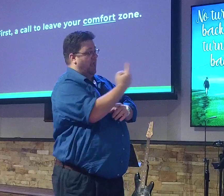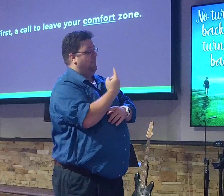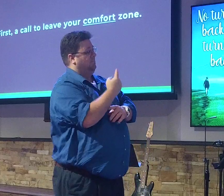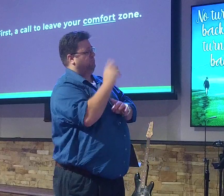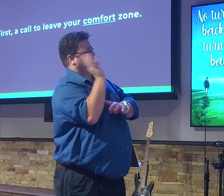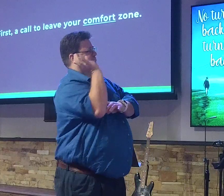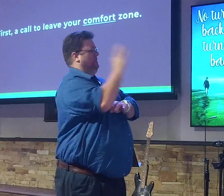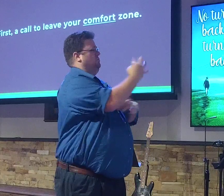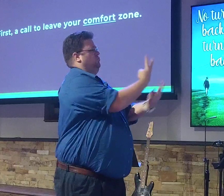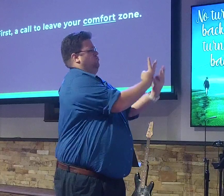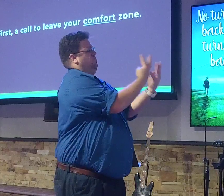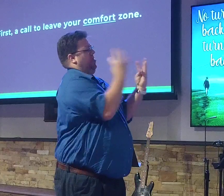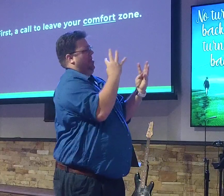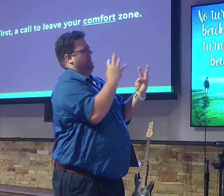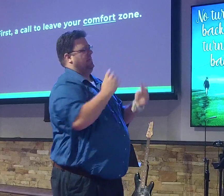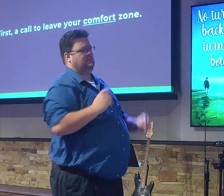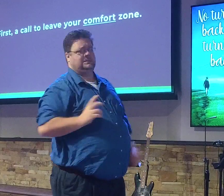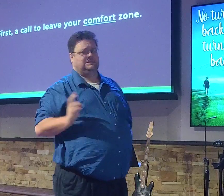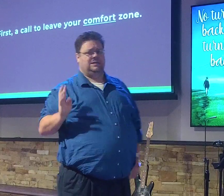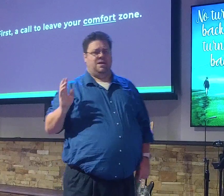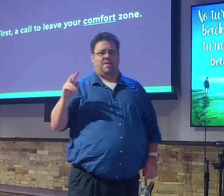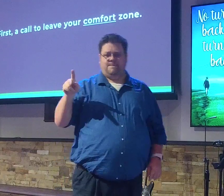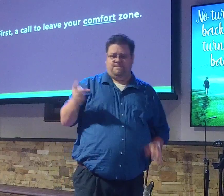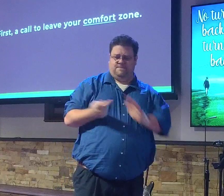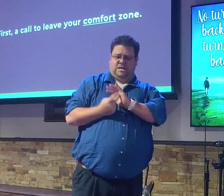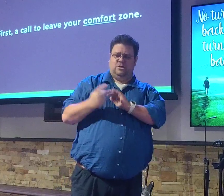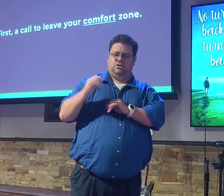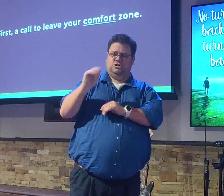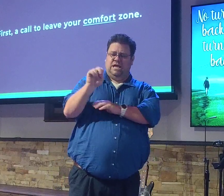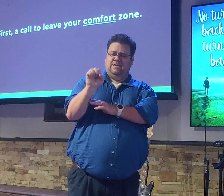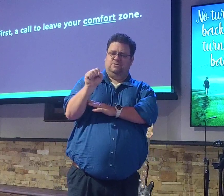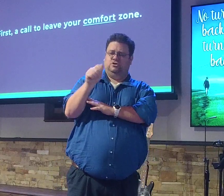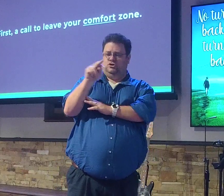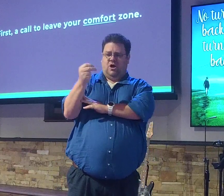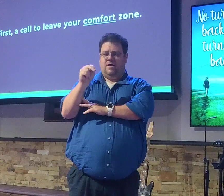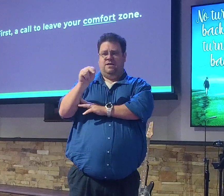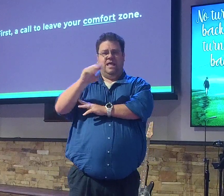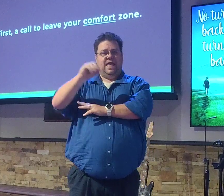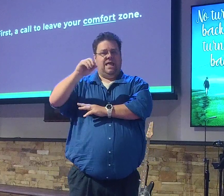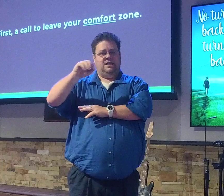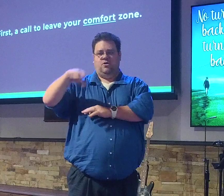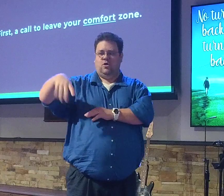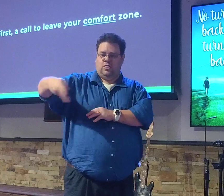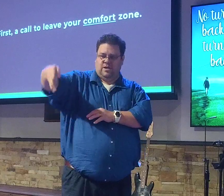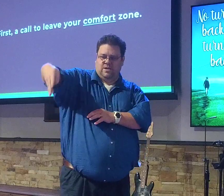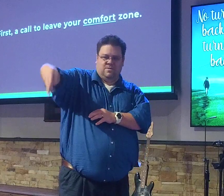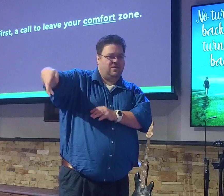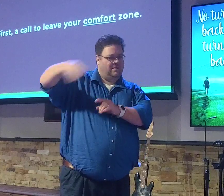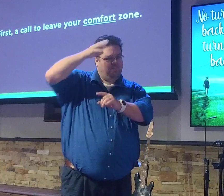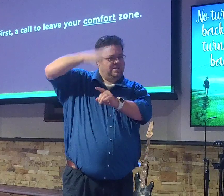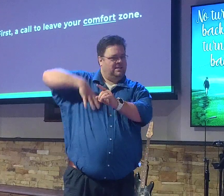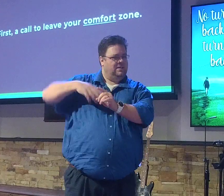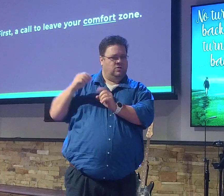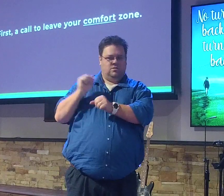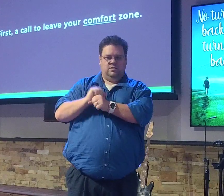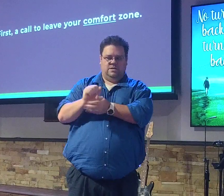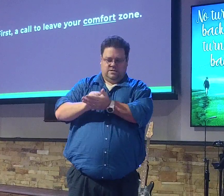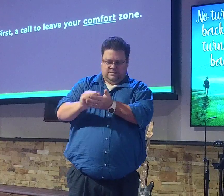and his comrades, they're over here cleaning up everything, which is what they should be doing. If you're a commercial fisherman,